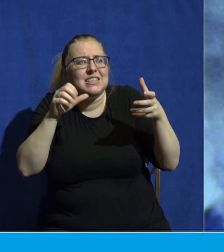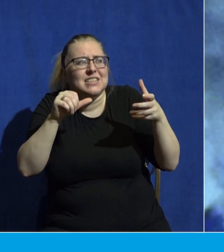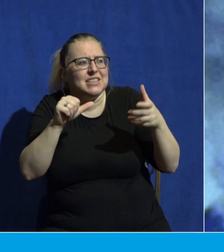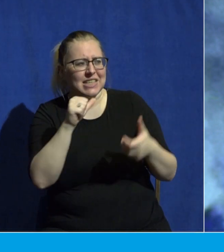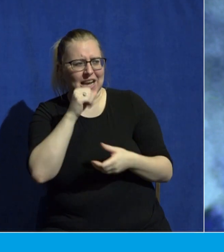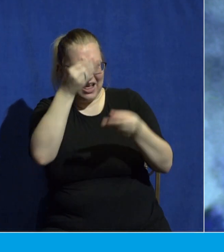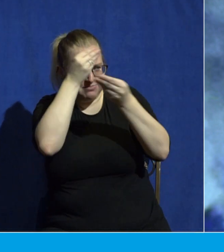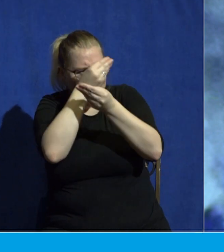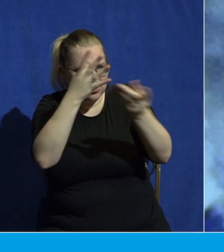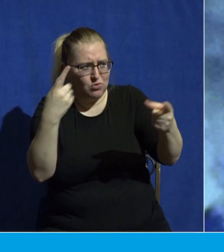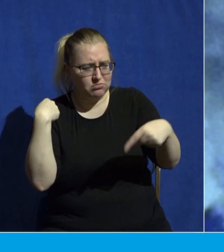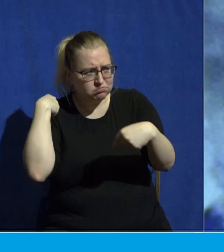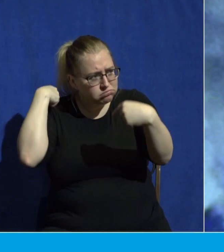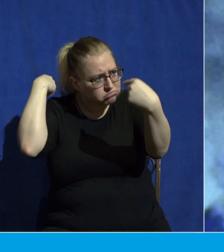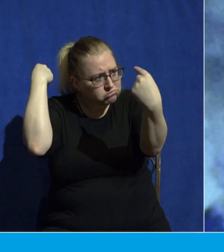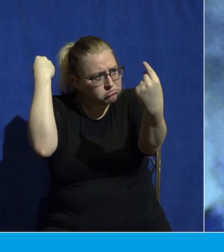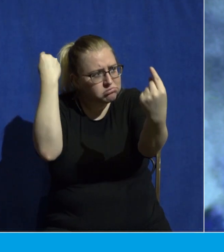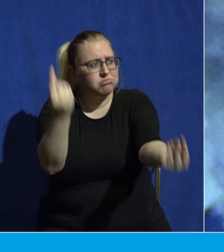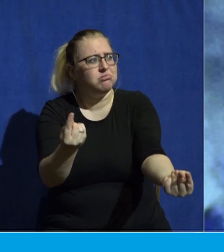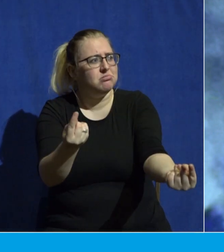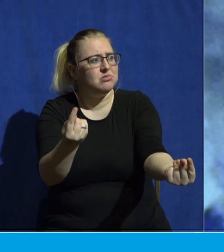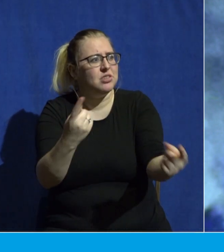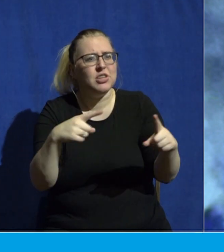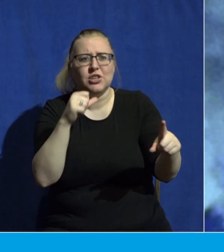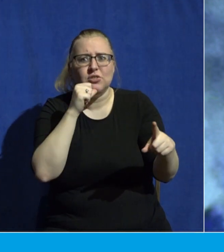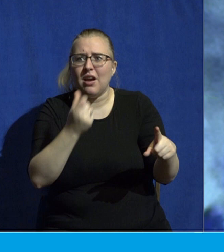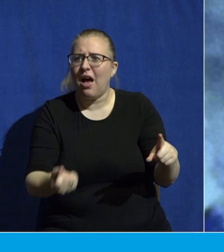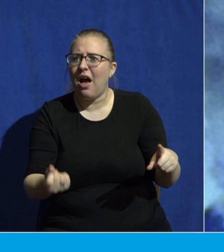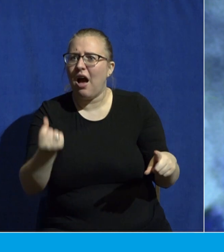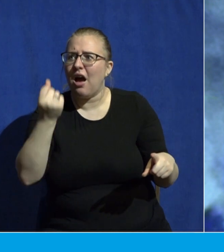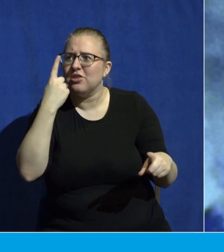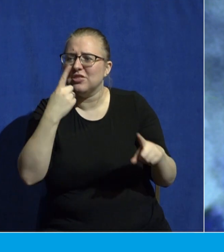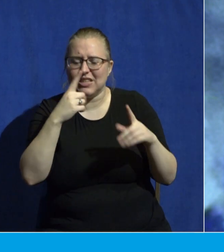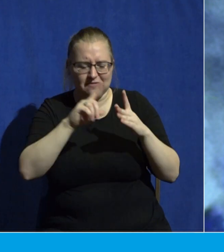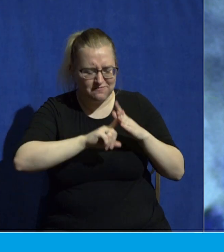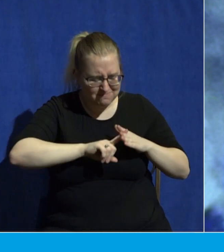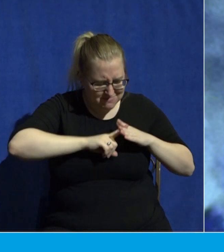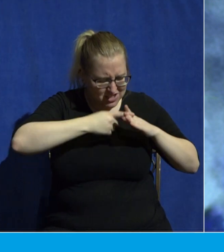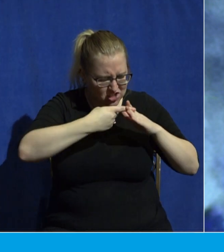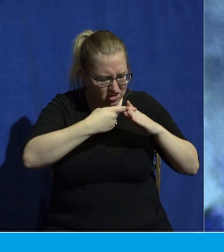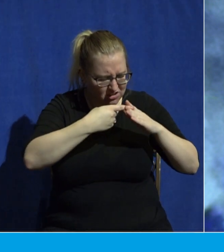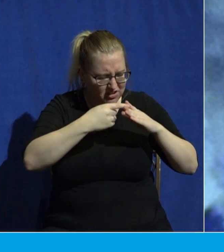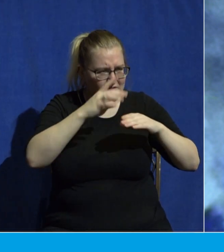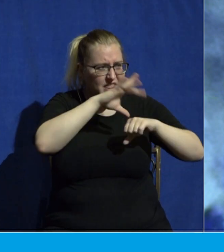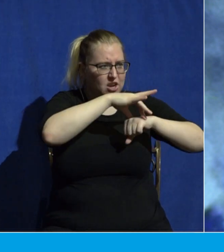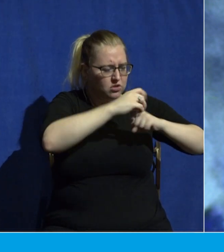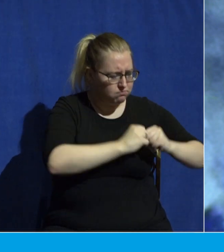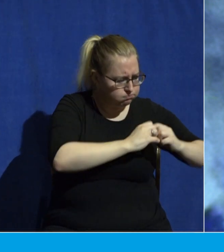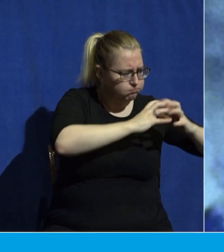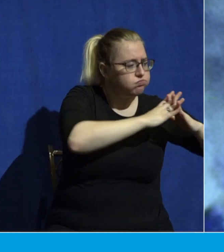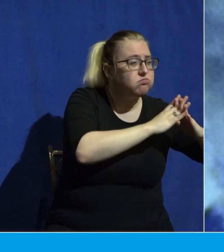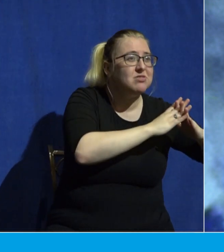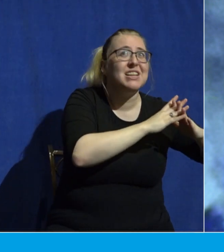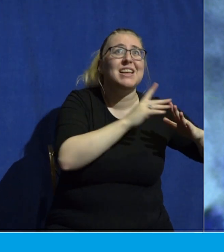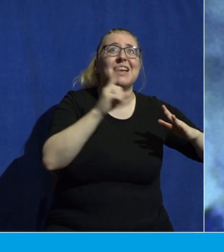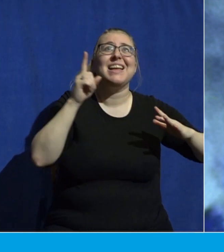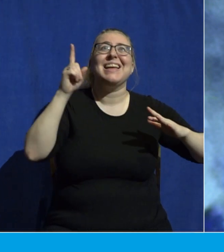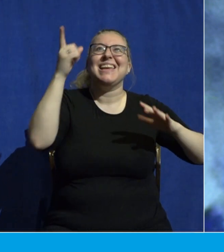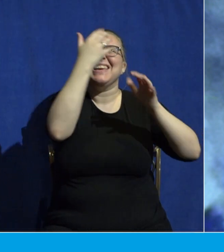the beginning? Have you not understood from the foundations of the earth? It is he who sits above the circle of the